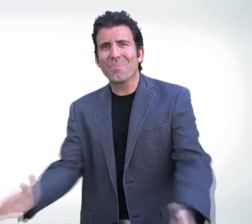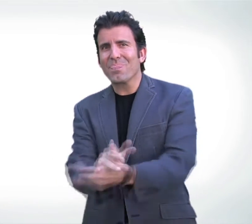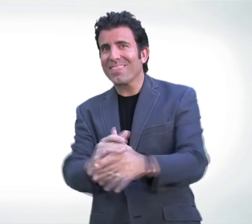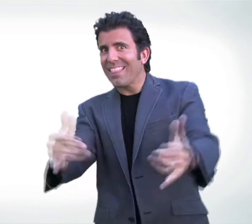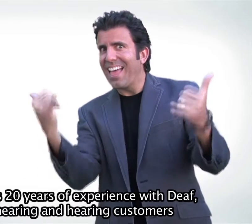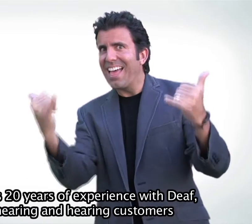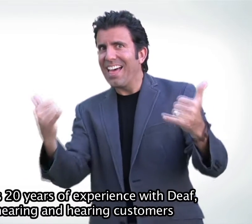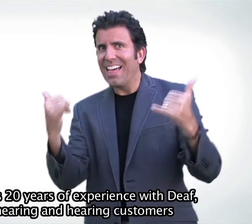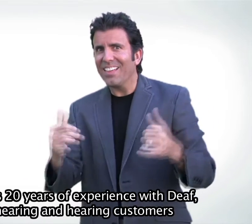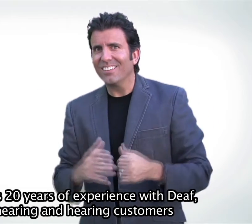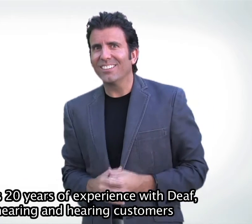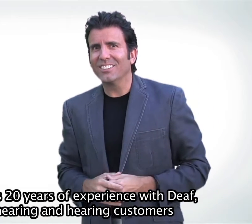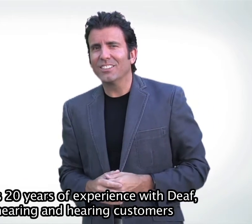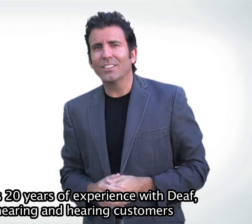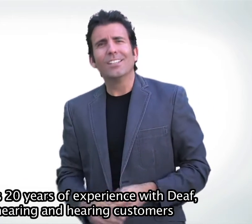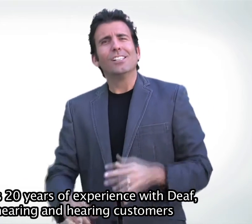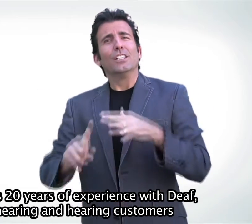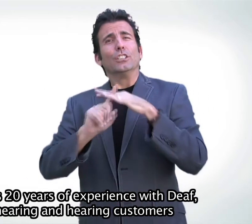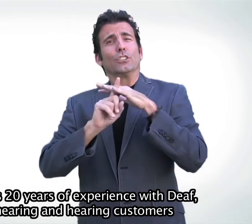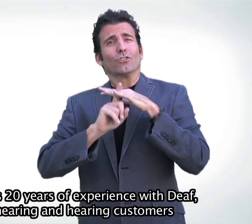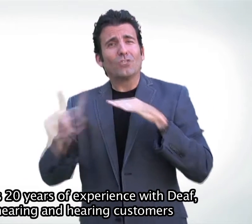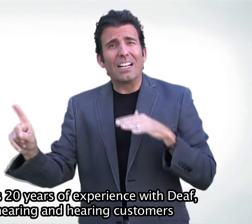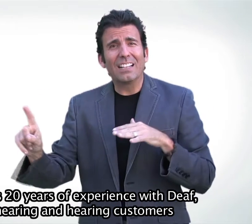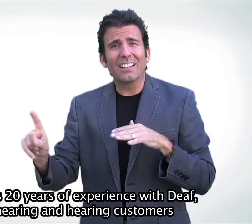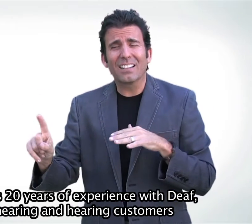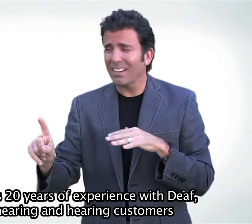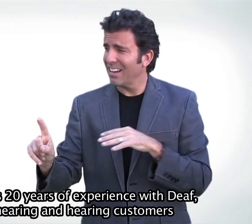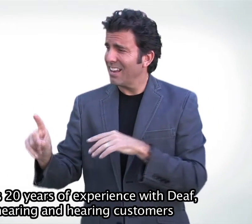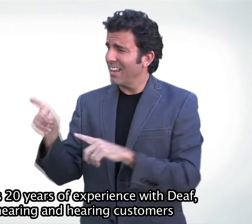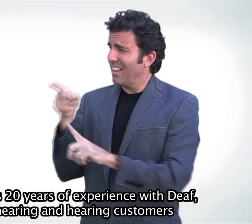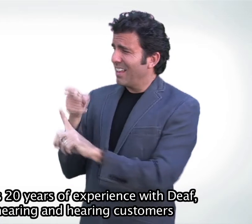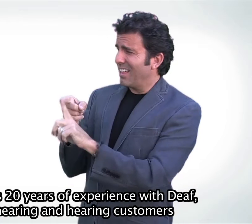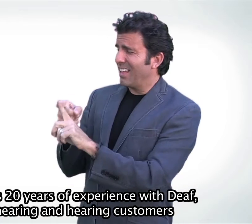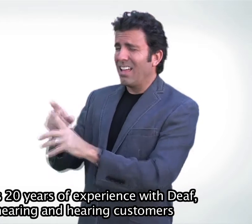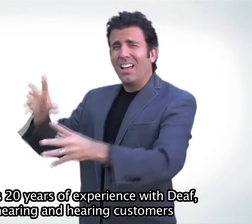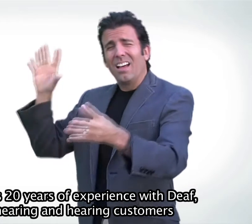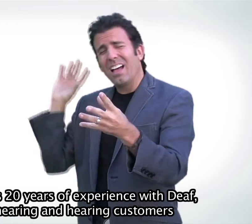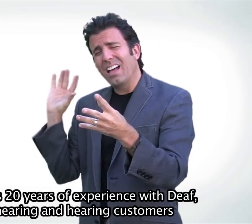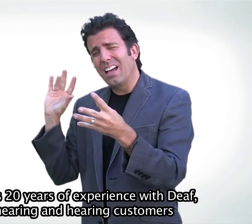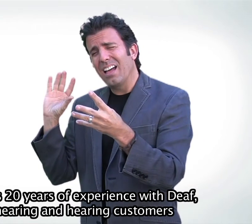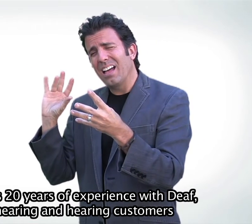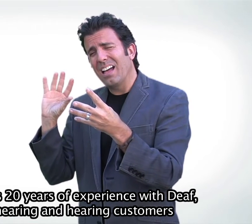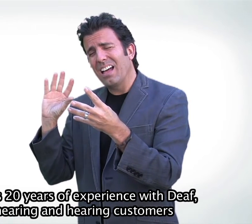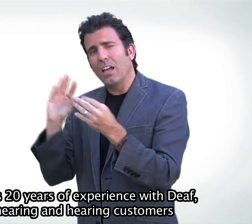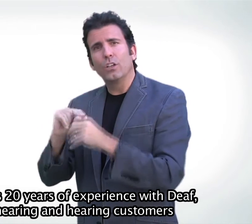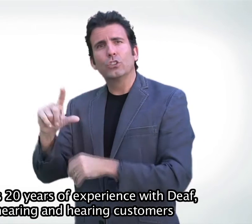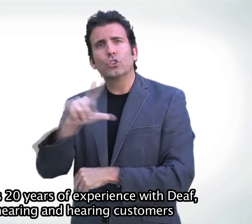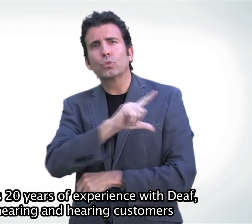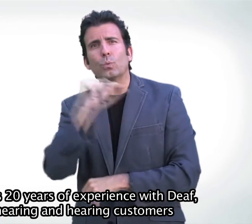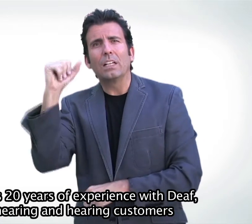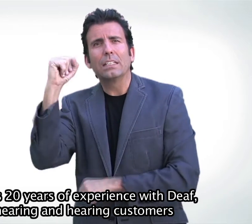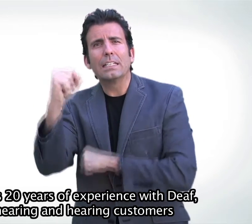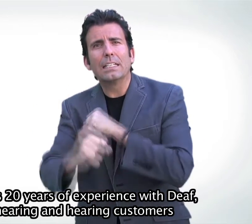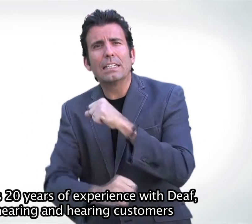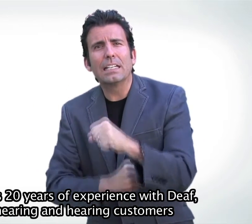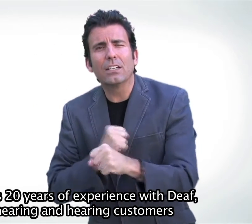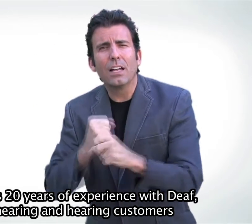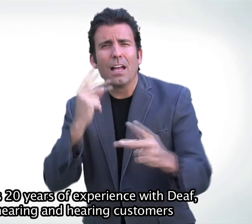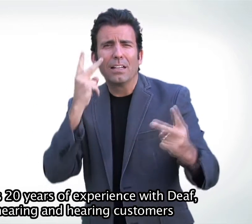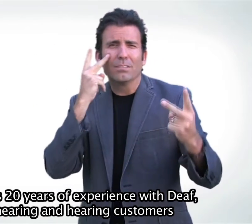Now, Sprint has over 20 years of experience with deaf, hard of hearing, and